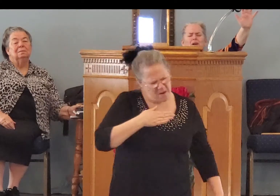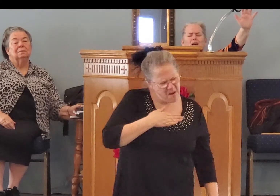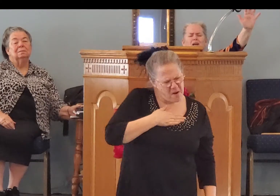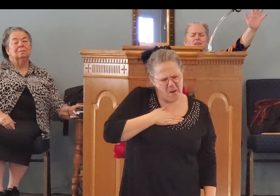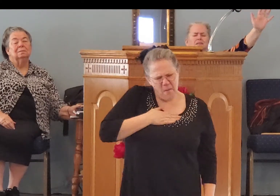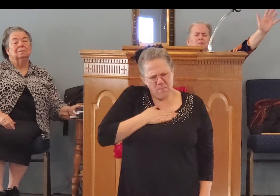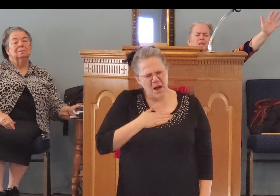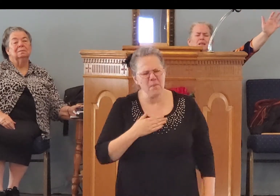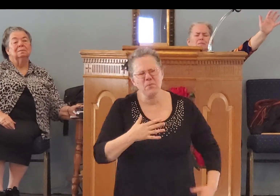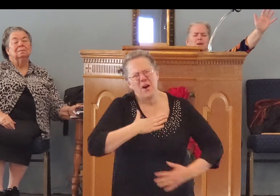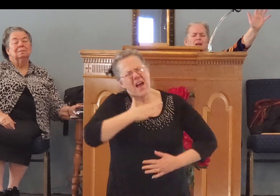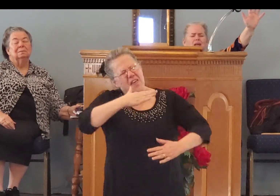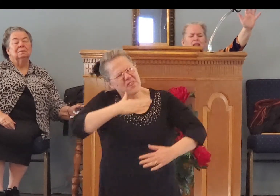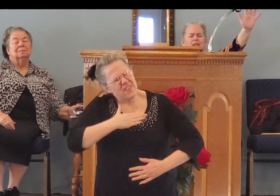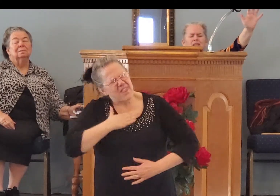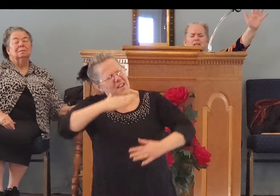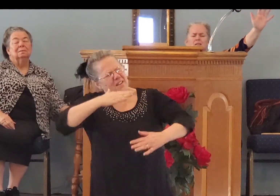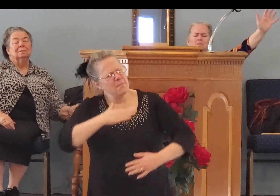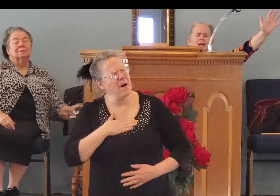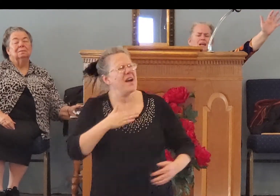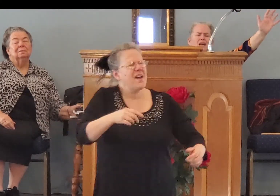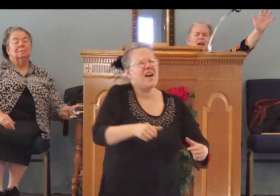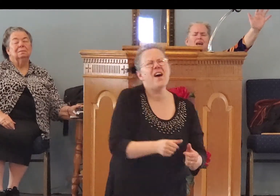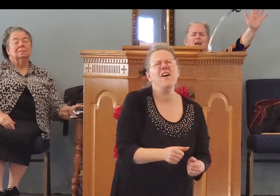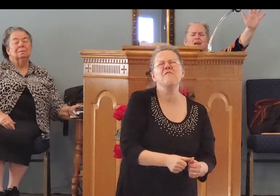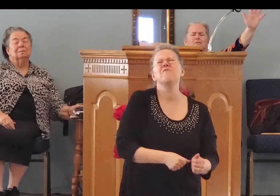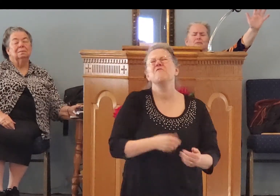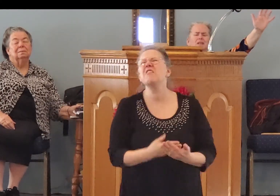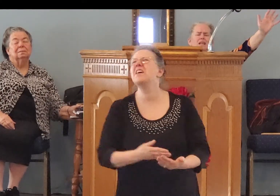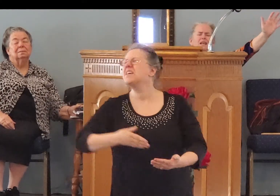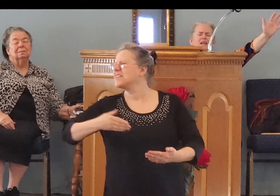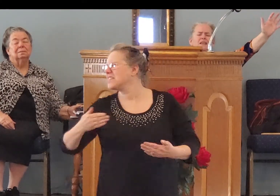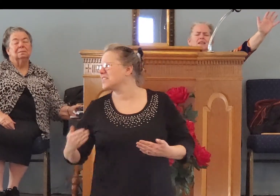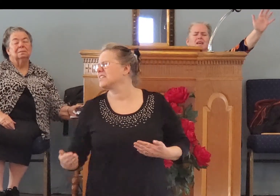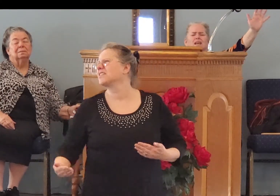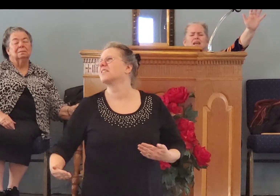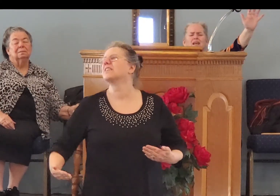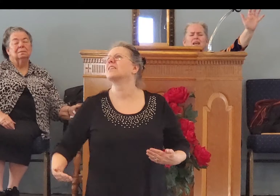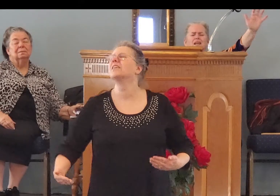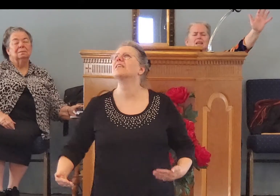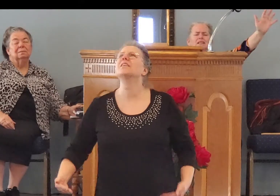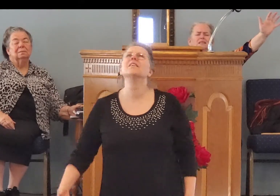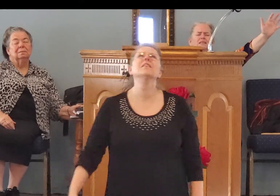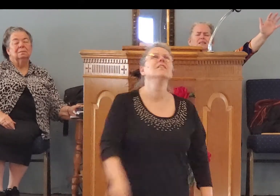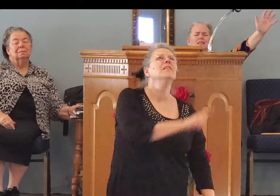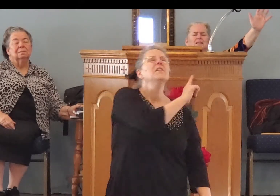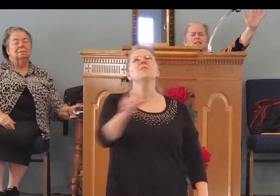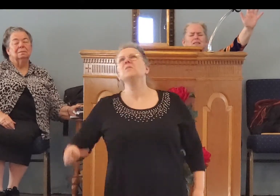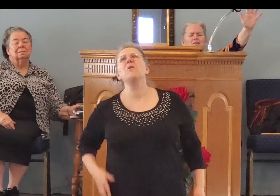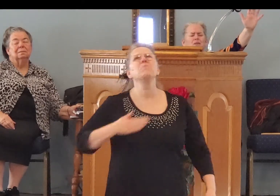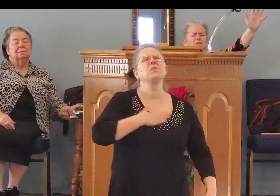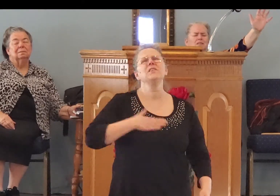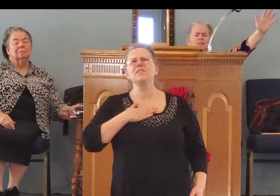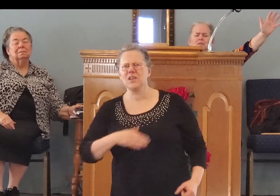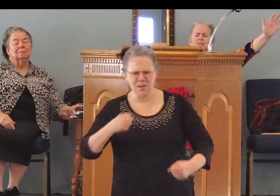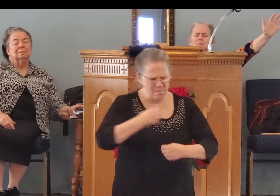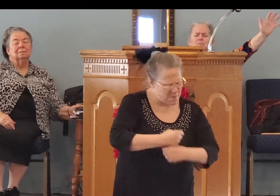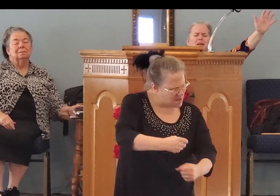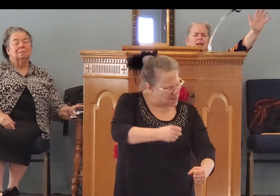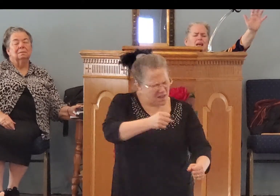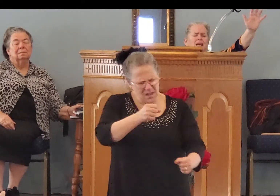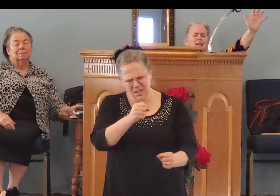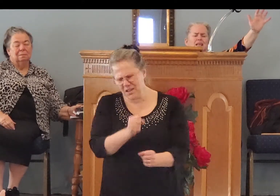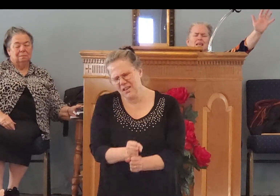you are my breath, my healing pain, your fears